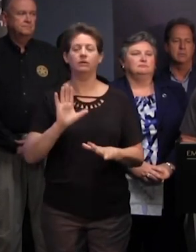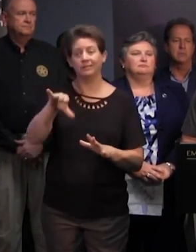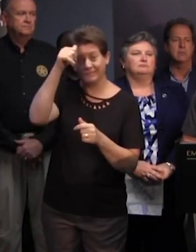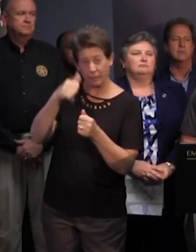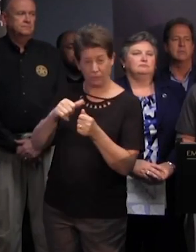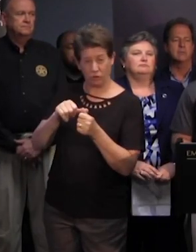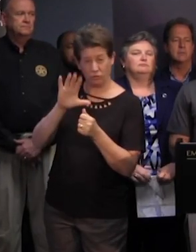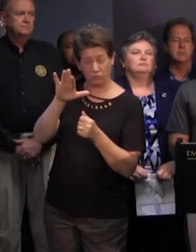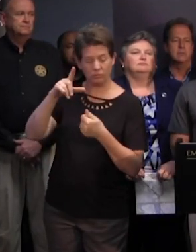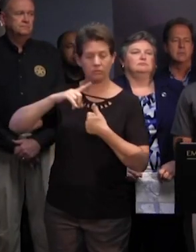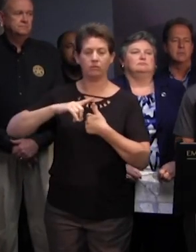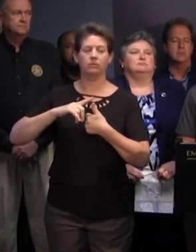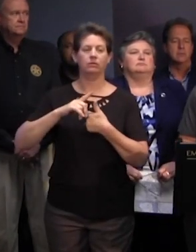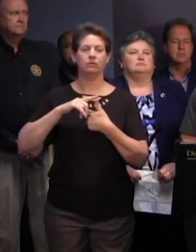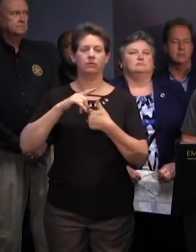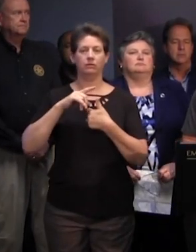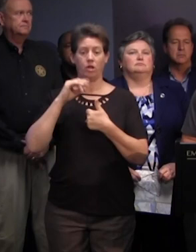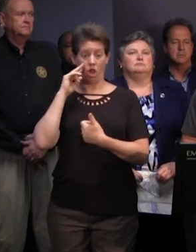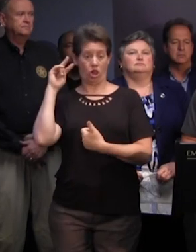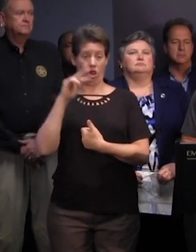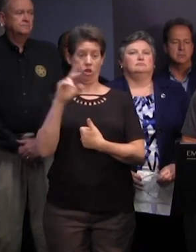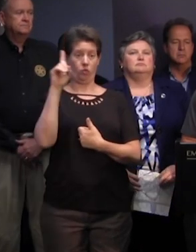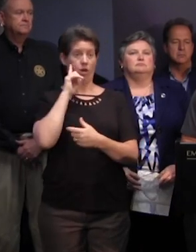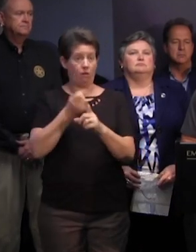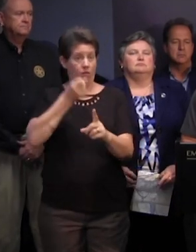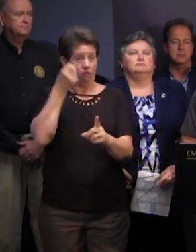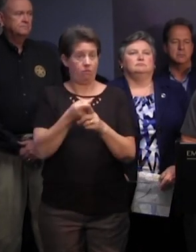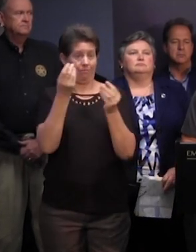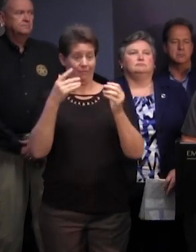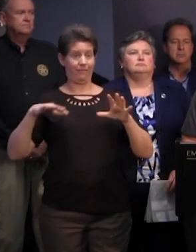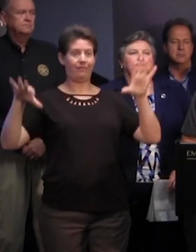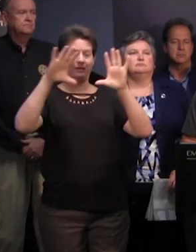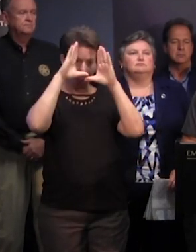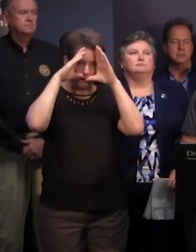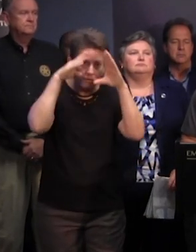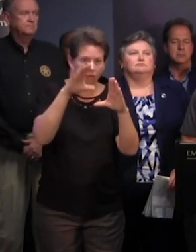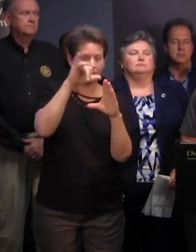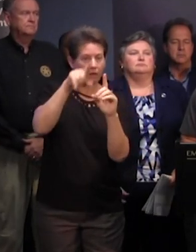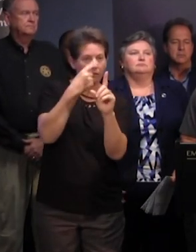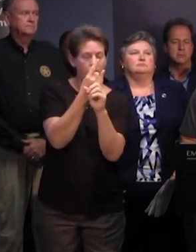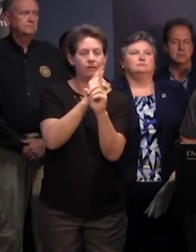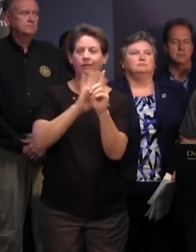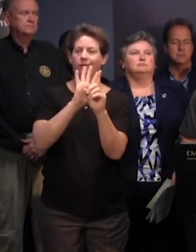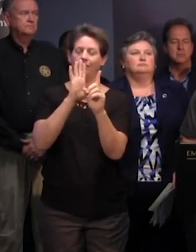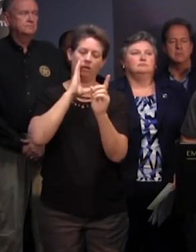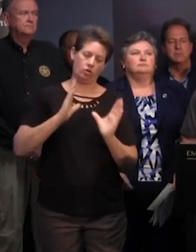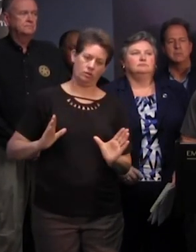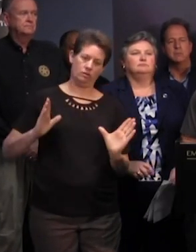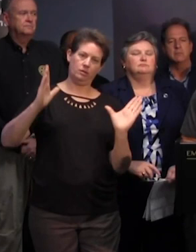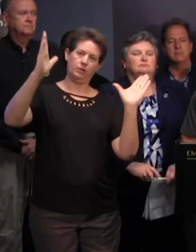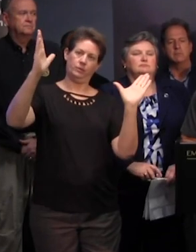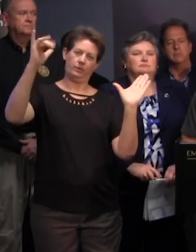one don't focus on the landfall location depicted in the hurricane center forecast instead look at the cone of